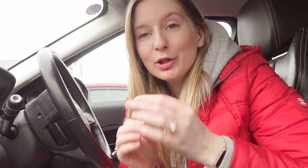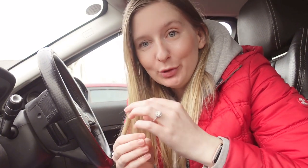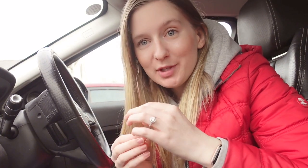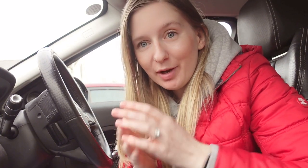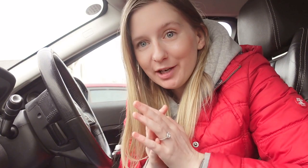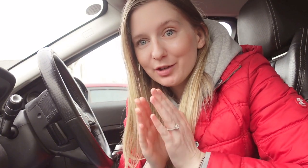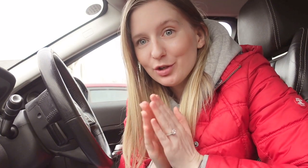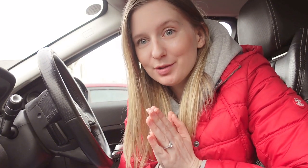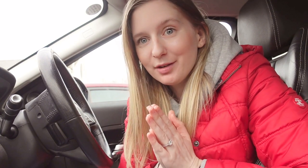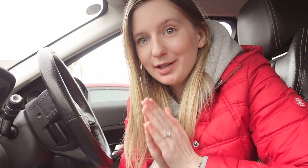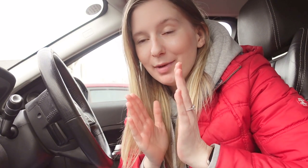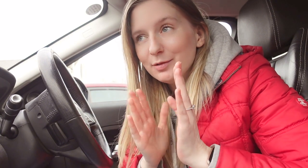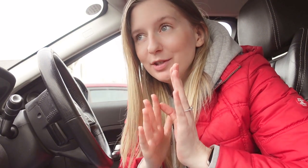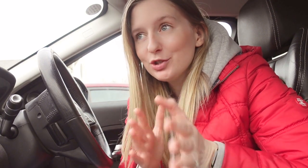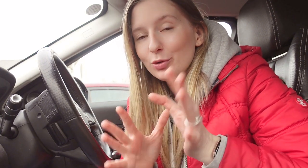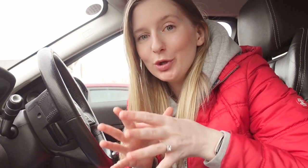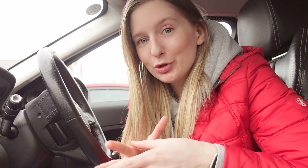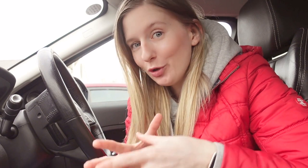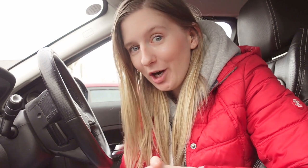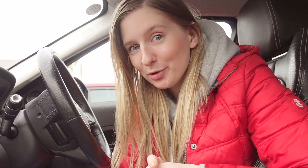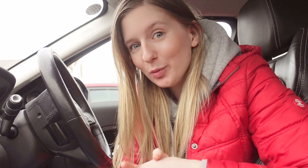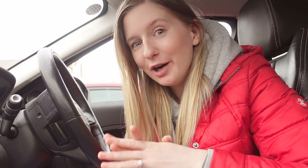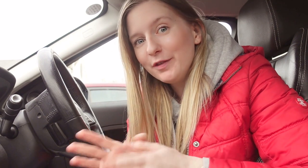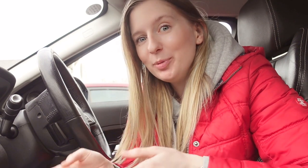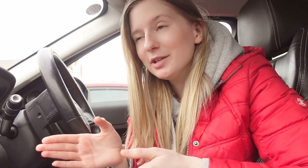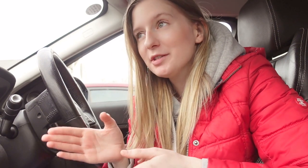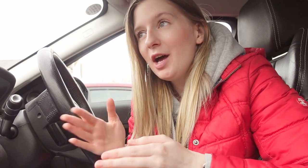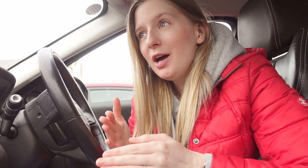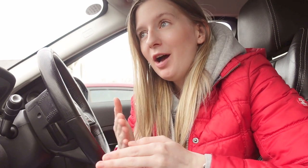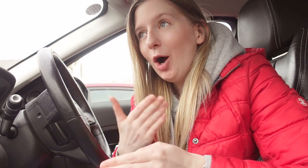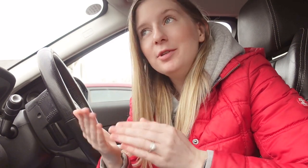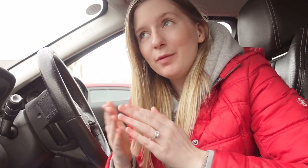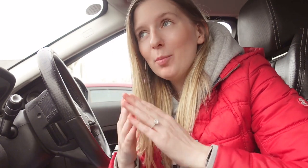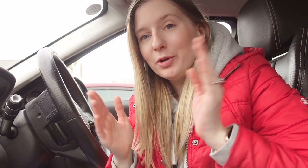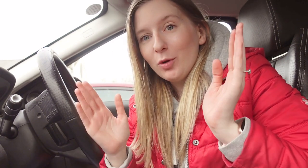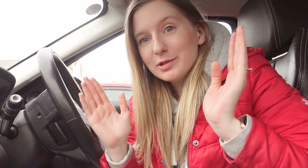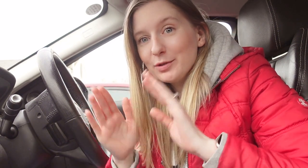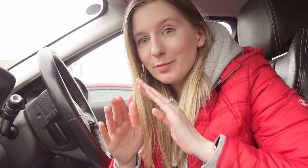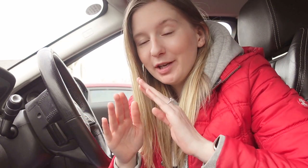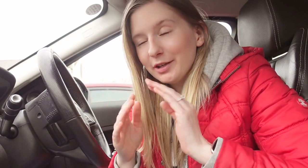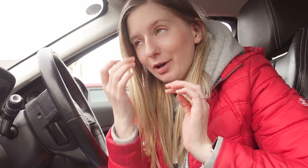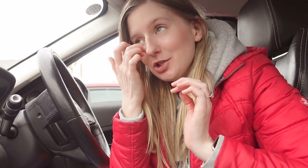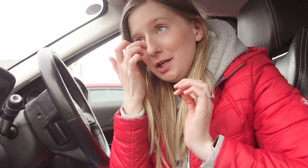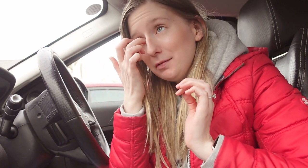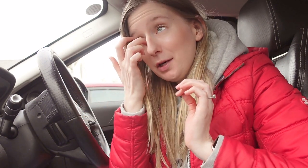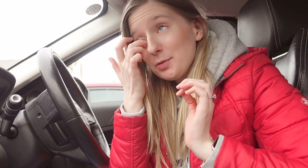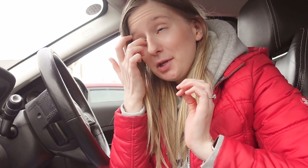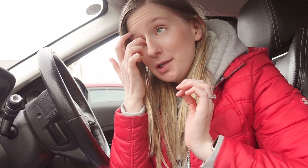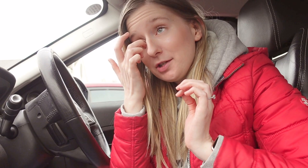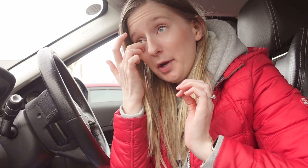losing my hearing so suddenly made me so so so hyper aware of it because up until that point I was losing my hearing gradually whereas because I lost my